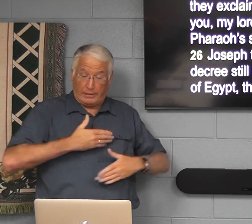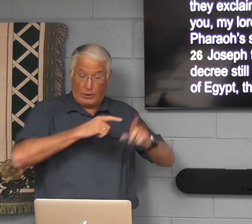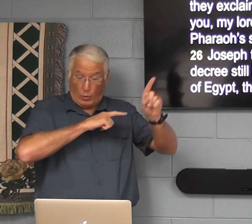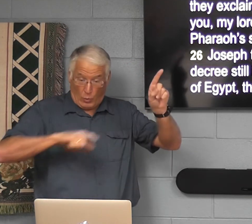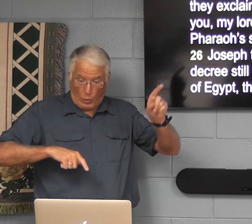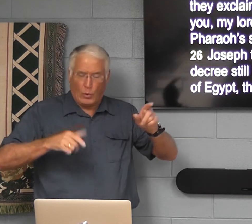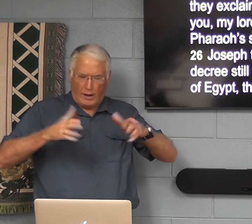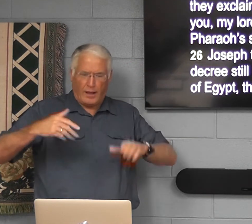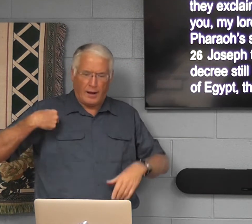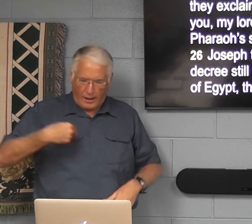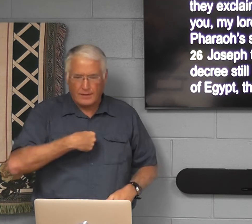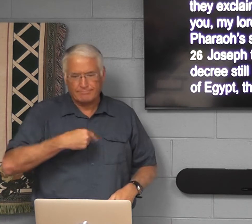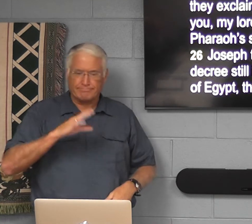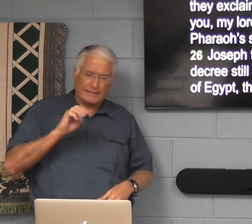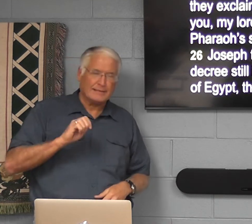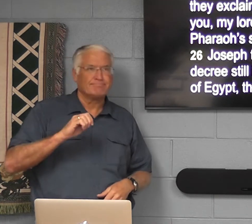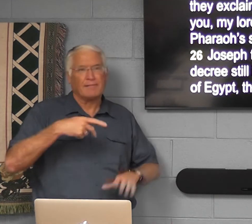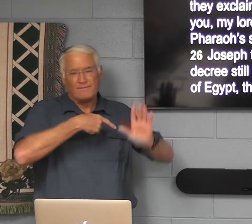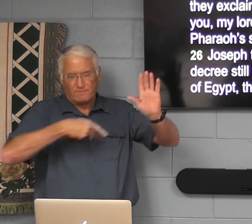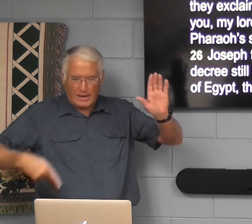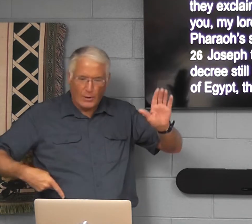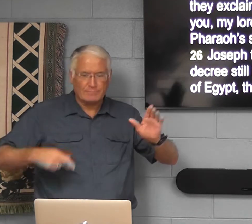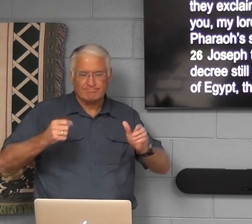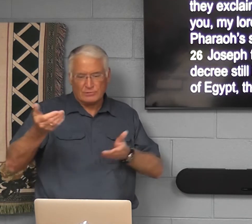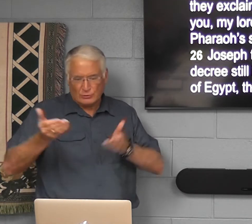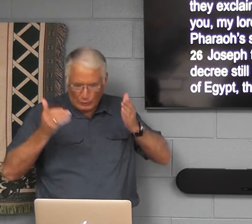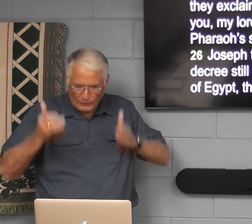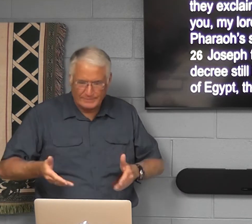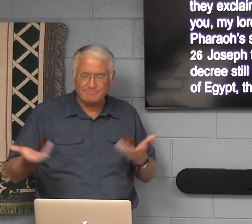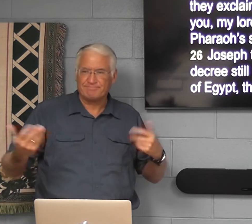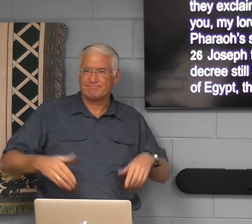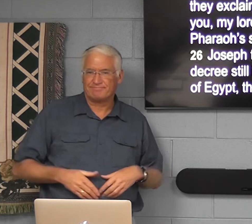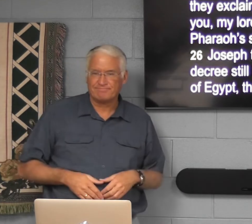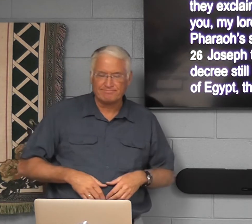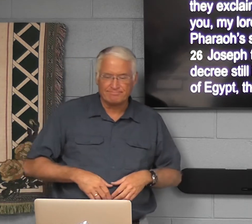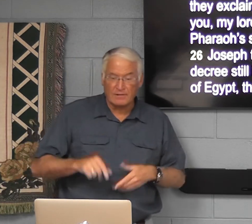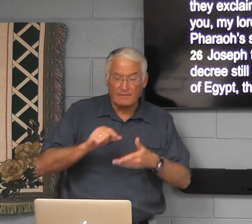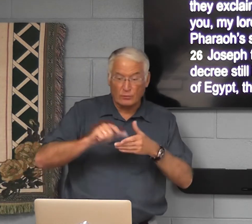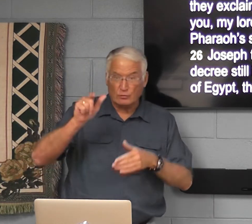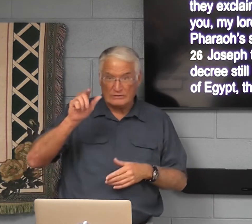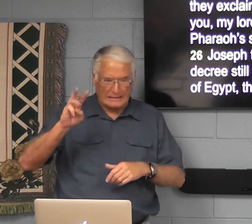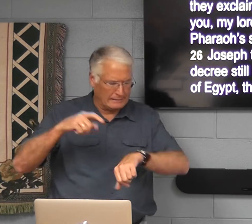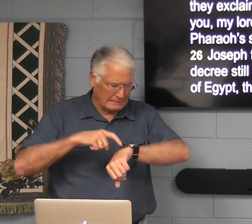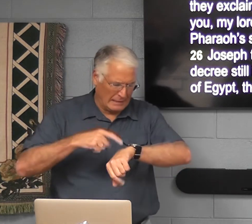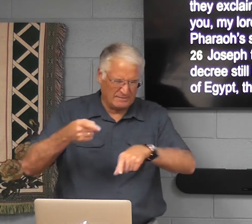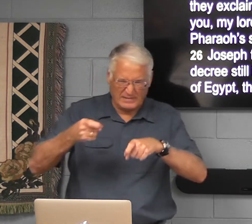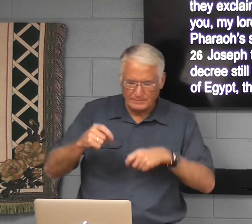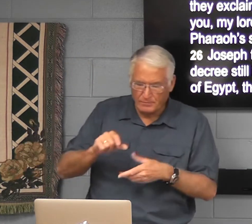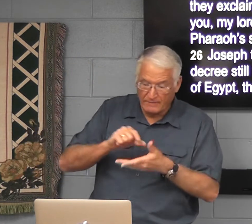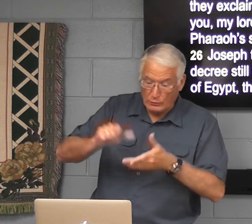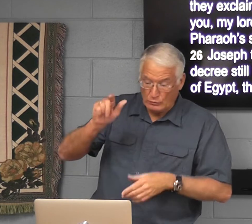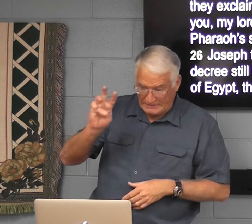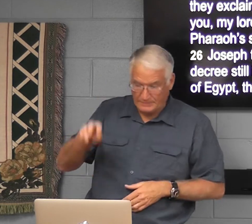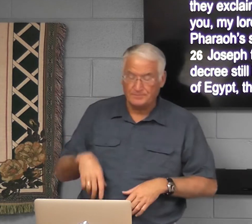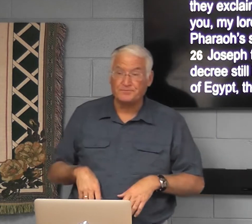May it please you, my Lord, to let us be Pharaoh's servants. Okay. Verse 26. Then